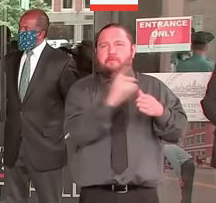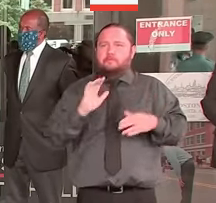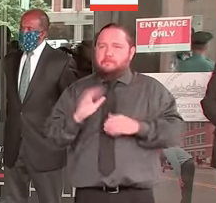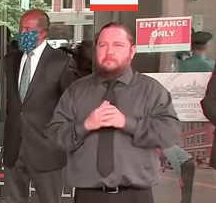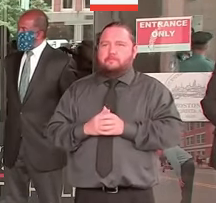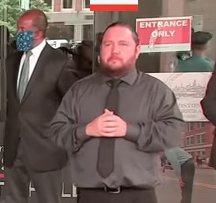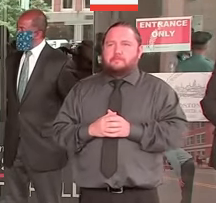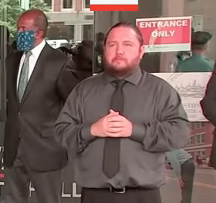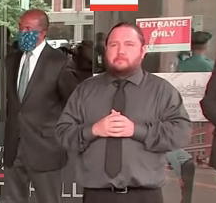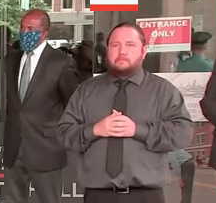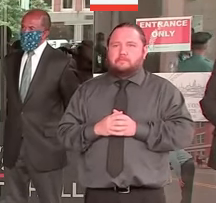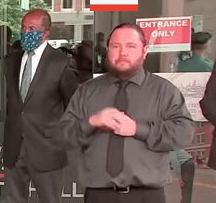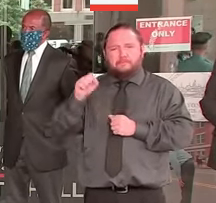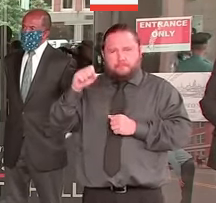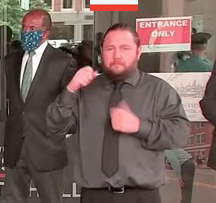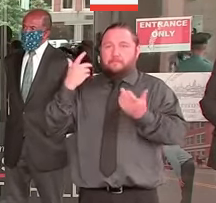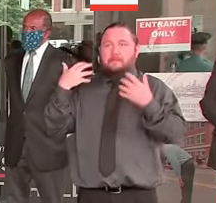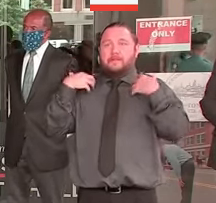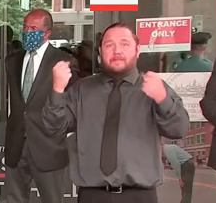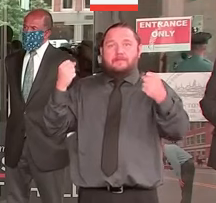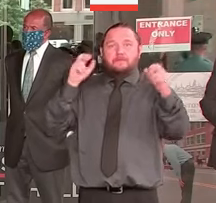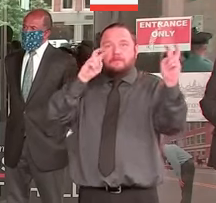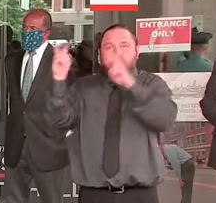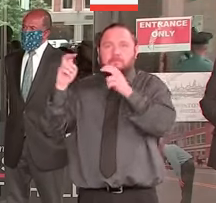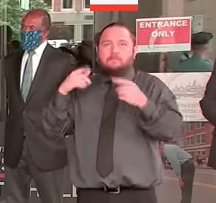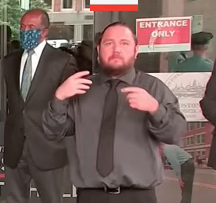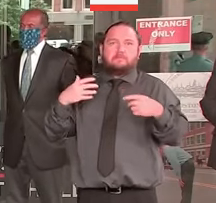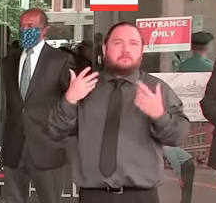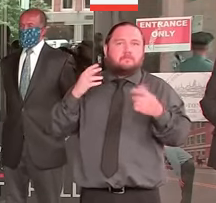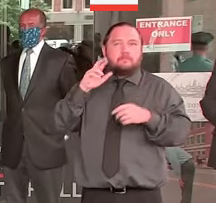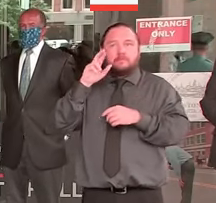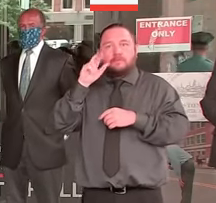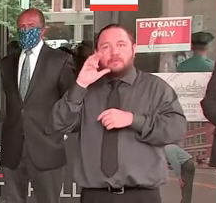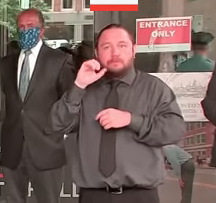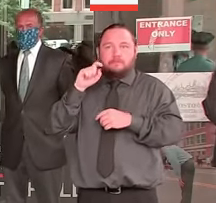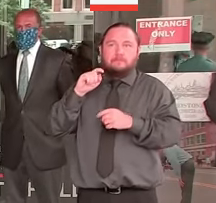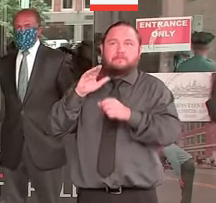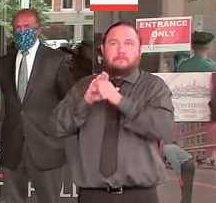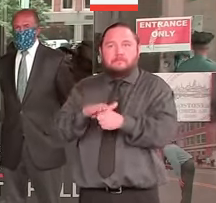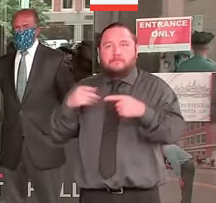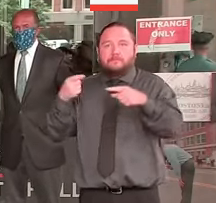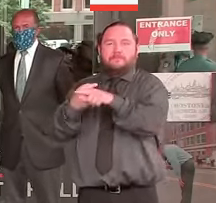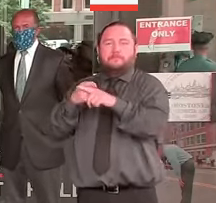other steps that we have to take in housing, in education, in economic development. All of those, it's all of it together. you. you.